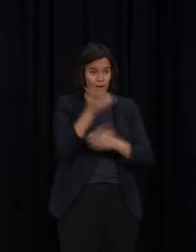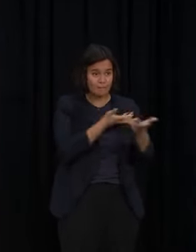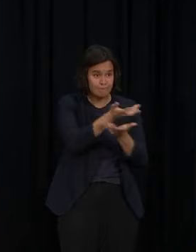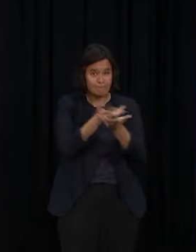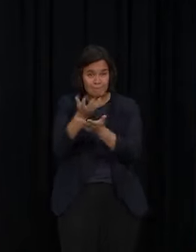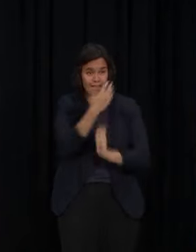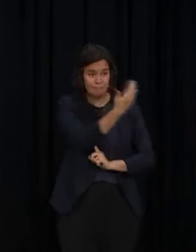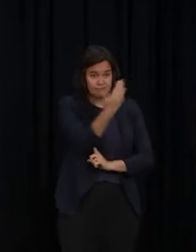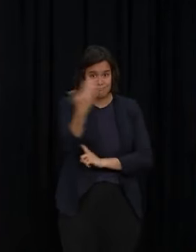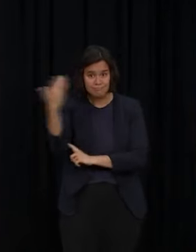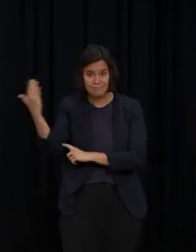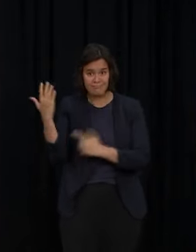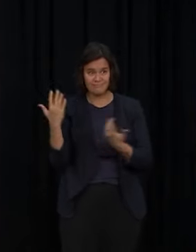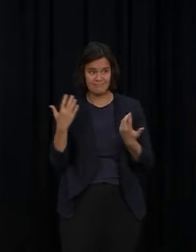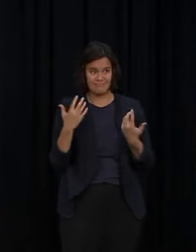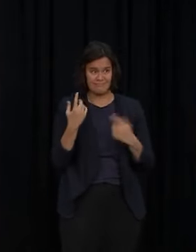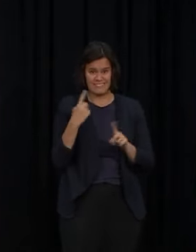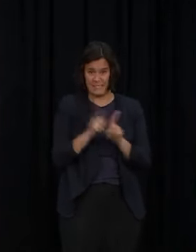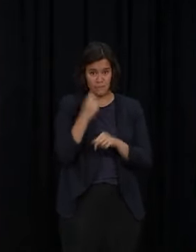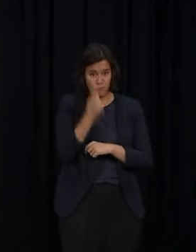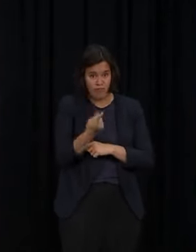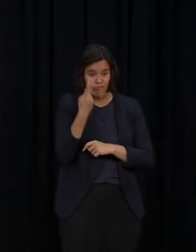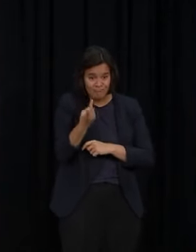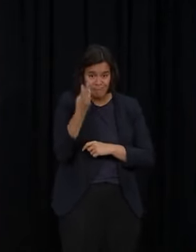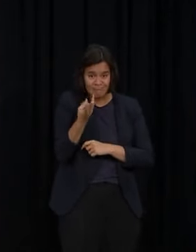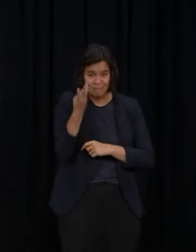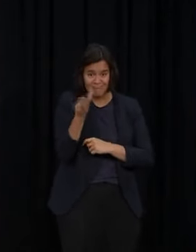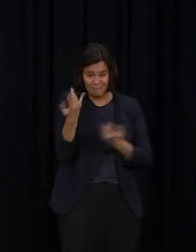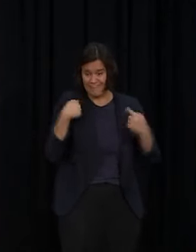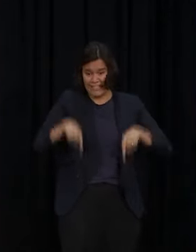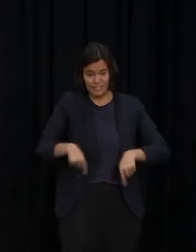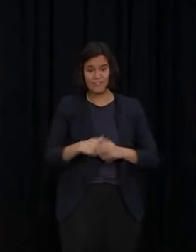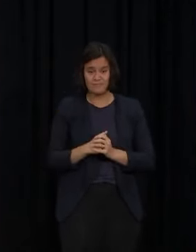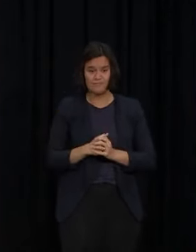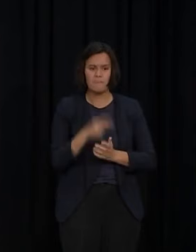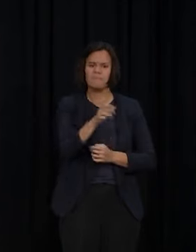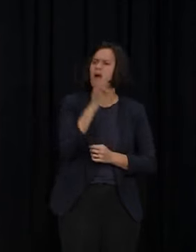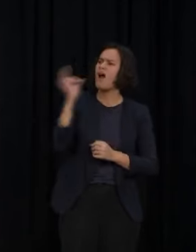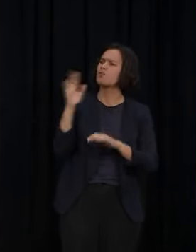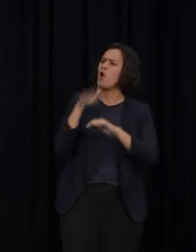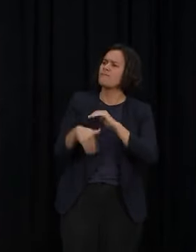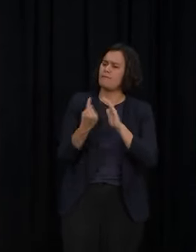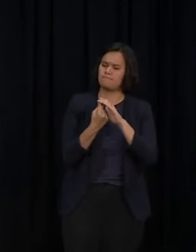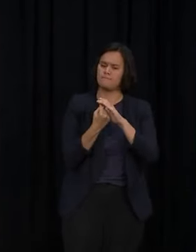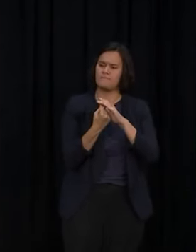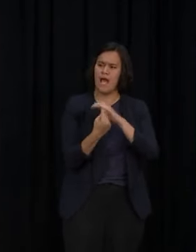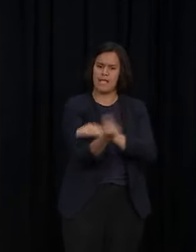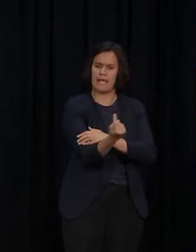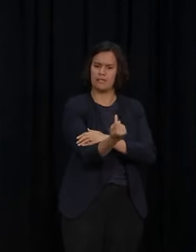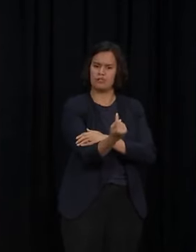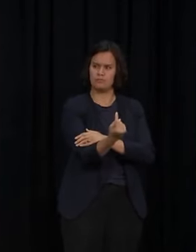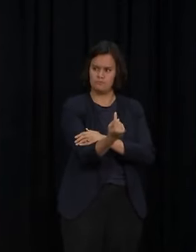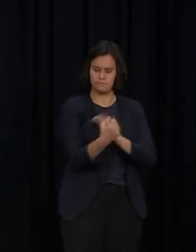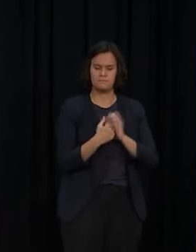engagements tomorrow and the next day and likely the next day. Can I just quickly follow that before I ask you about self-isolation? Because previously during outbreaks